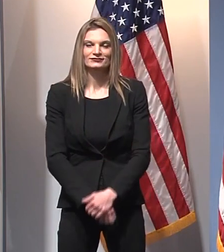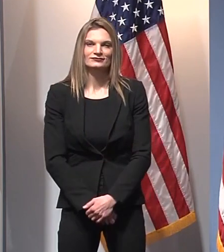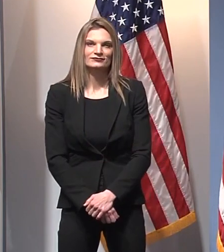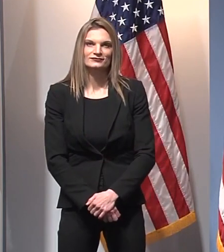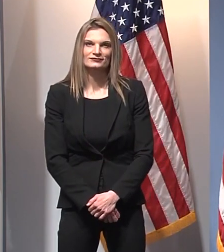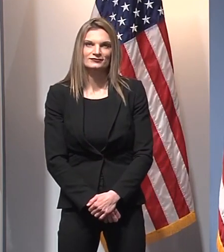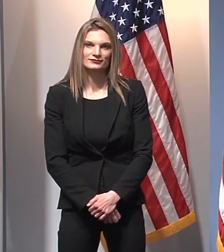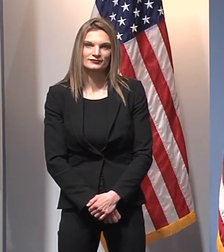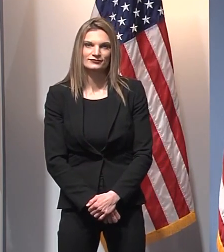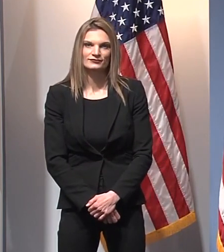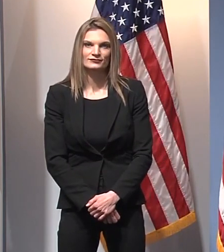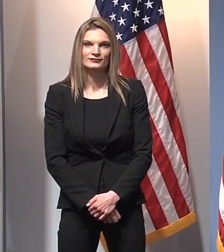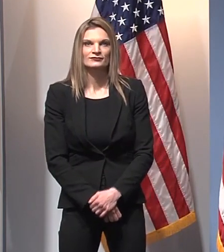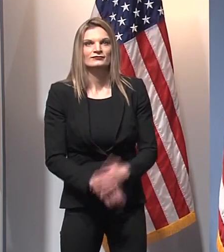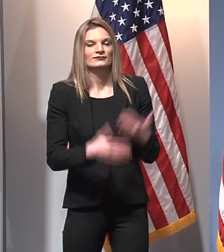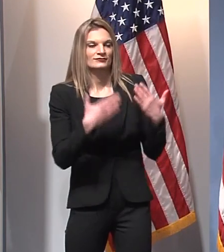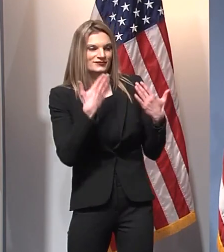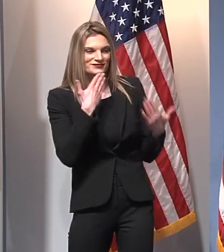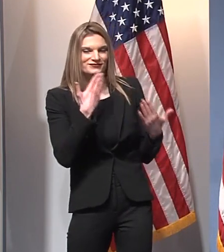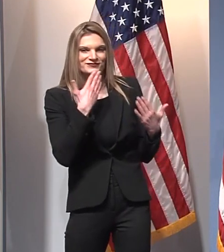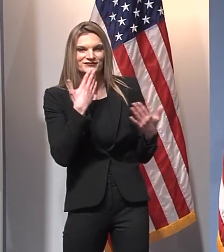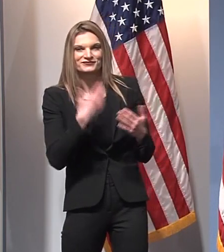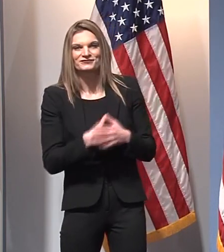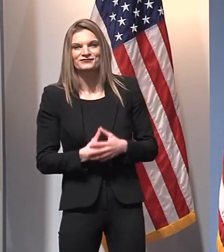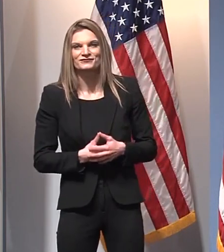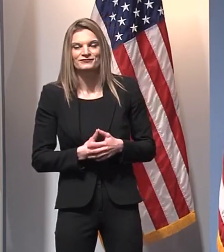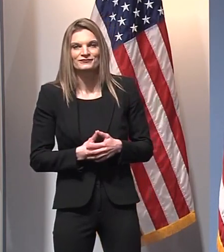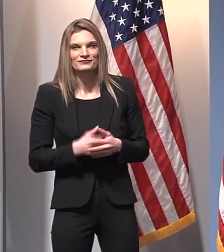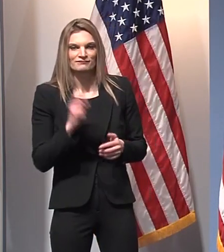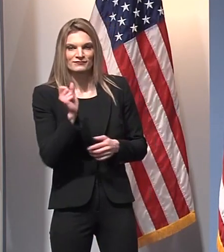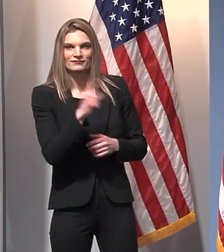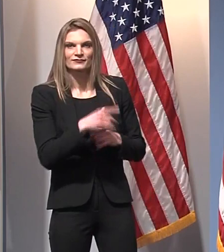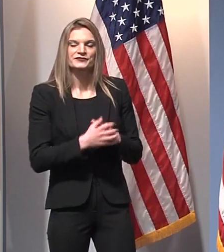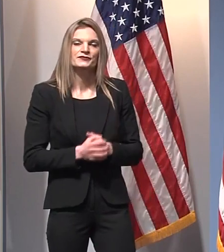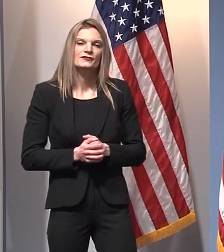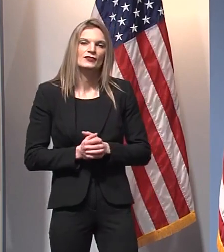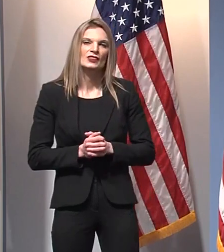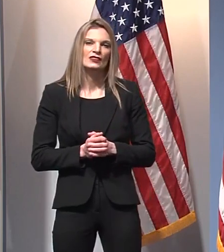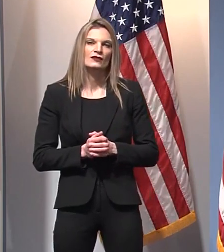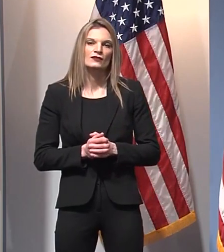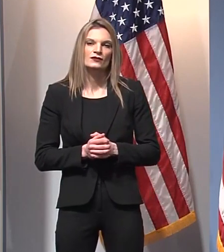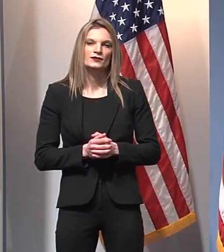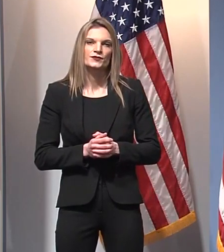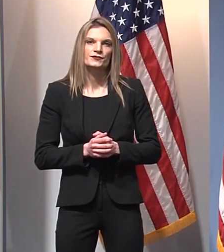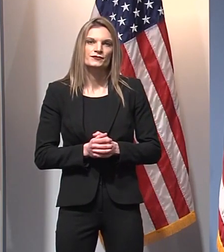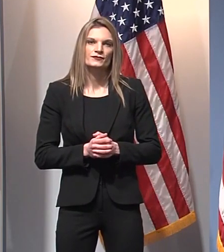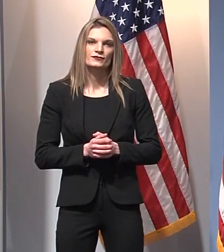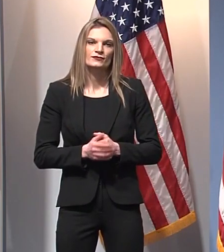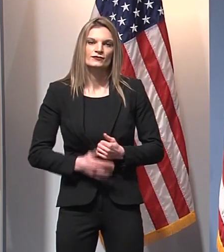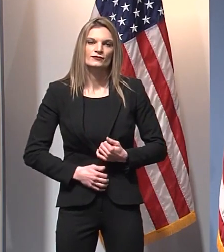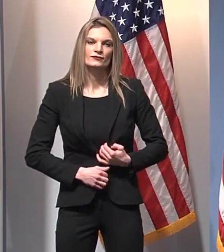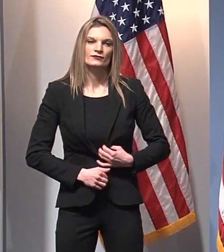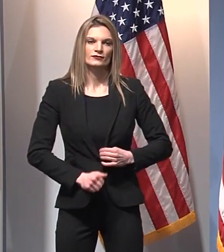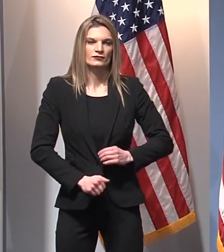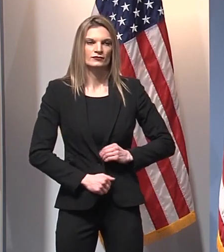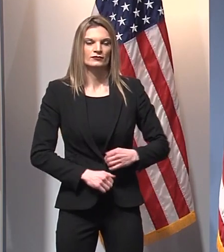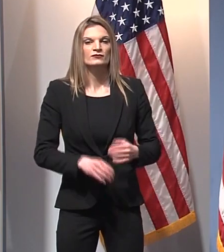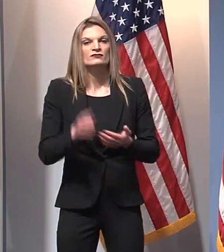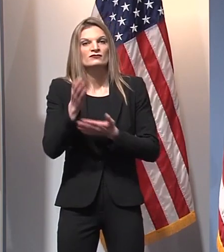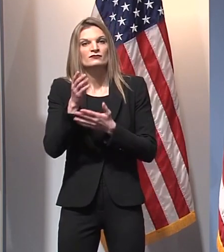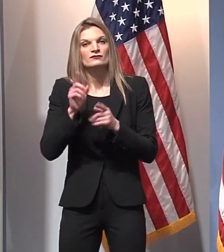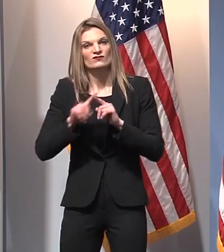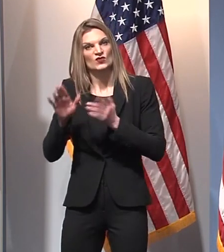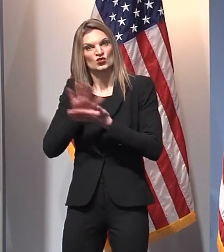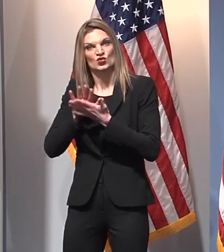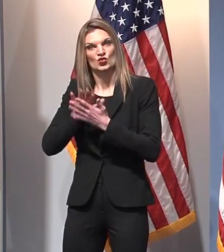Hey, thanks, Governor, for taking my question. Governor, I wonder what you say to school districts in this state that are not offering any in-person